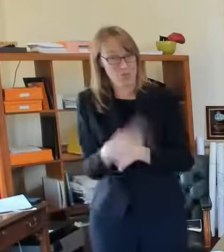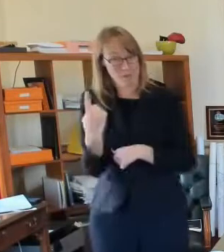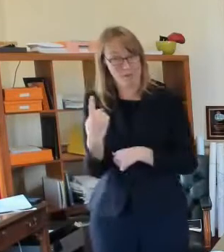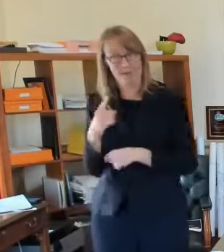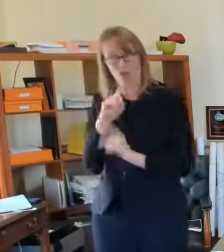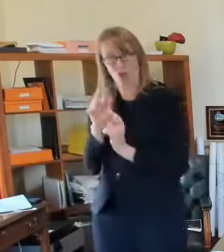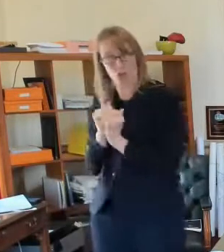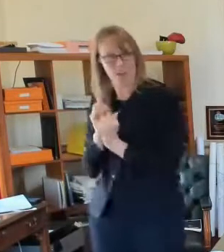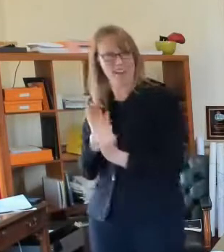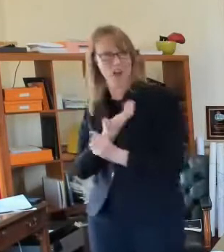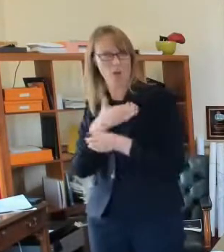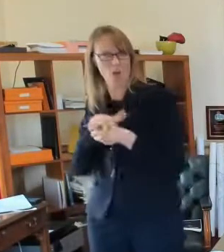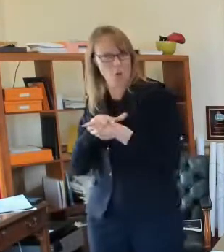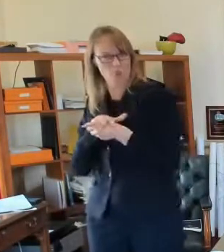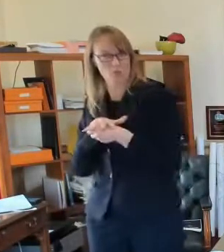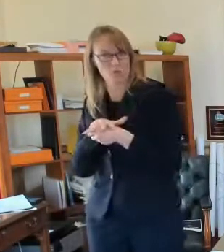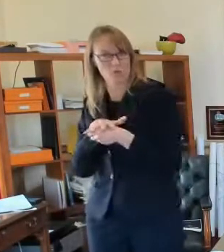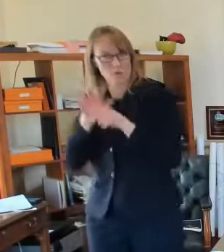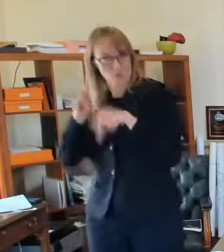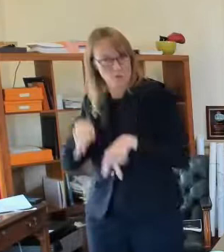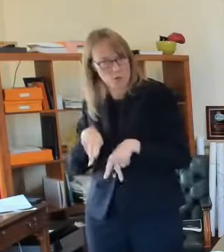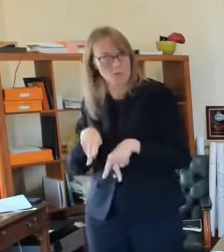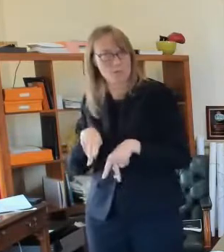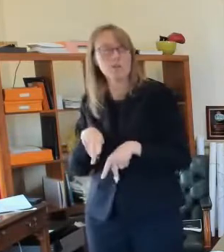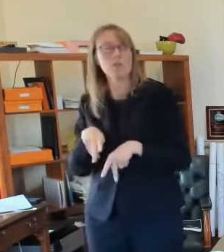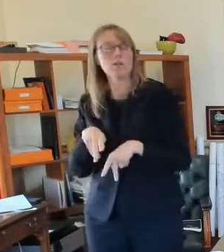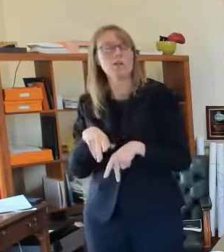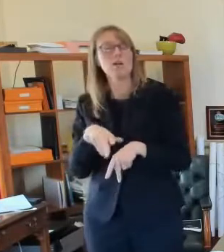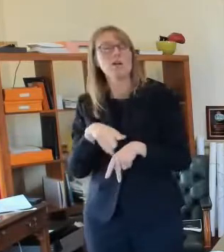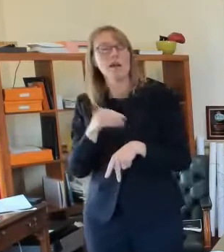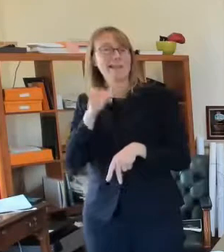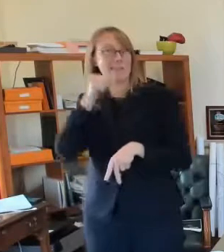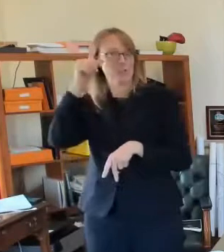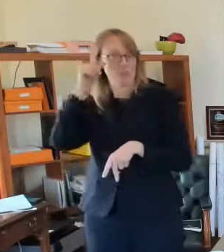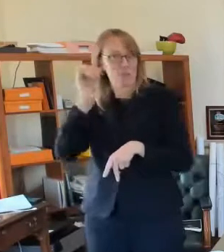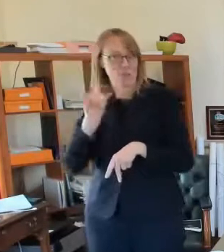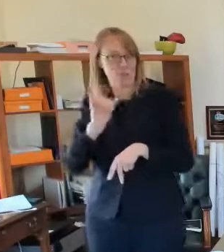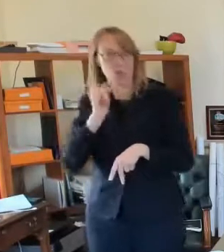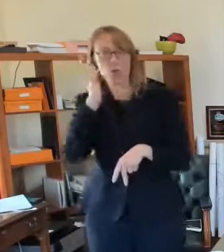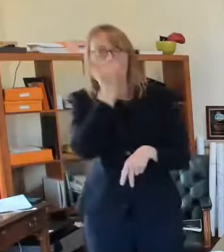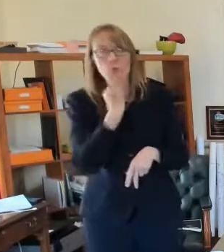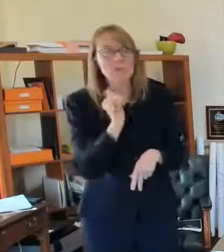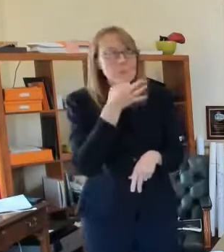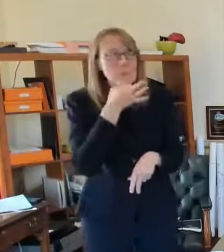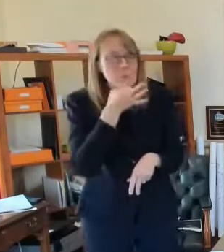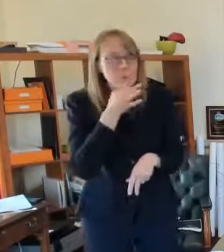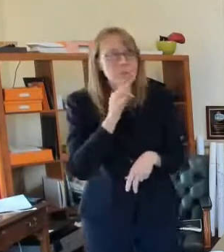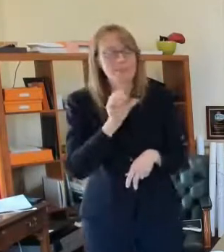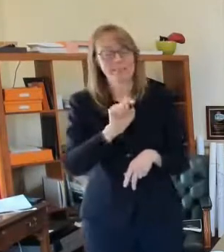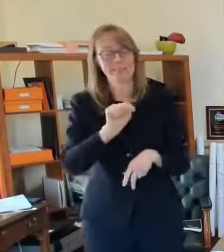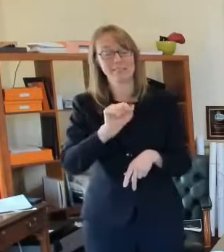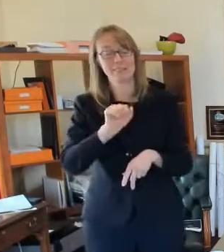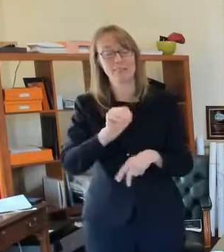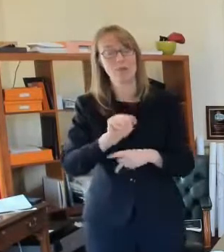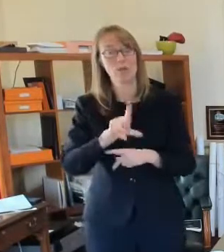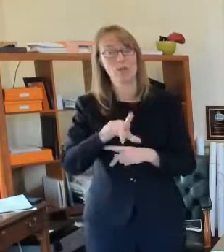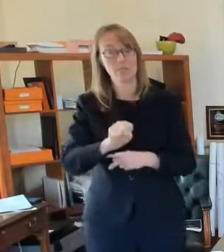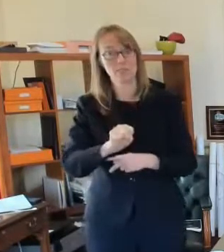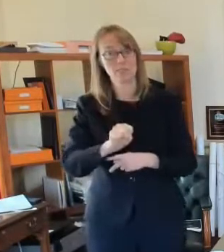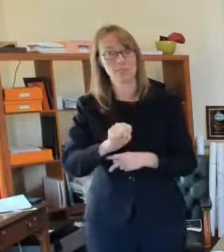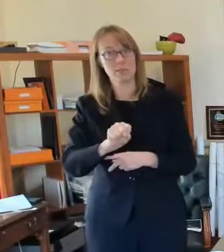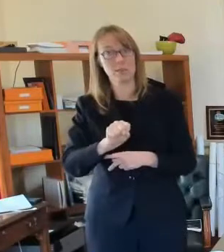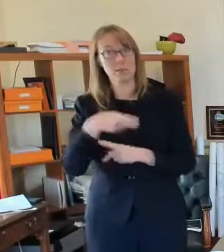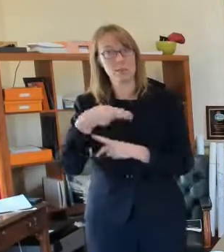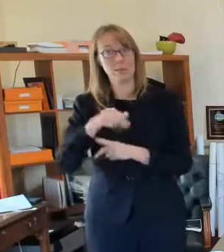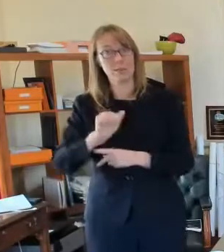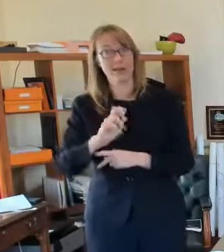there'll be some stimulus package cares too that will come out today or tomorrow but i'll be honest with you